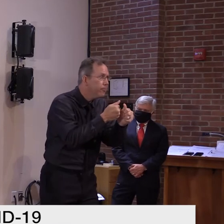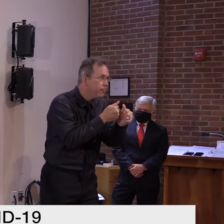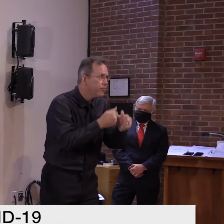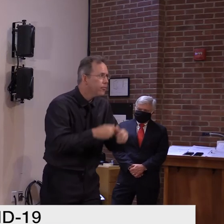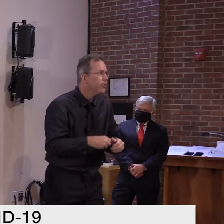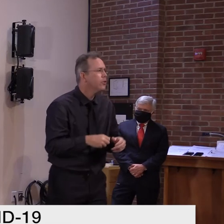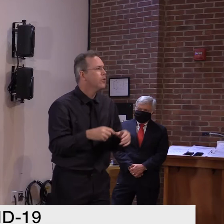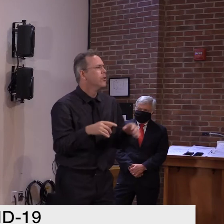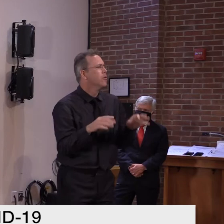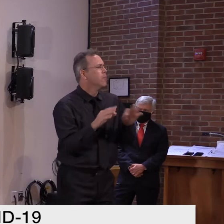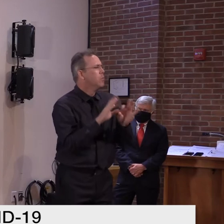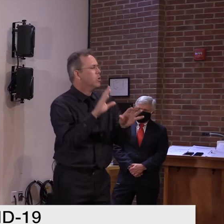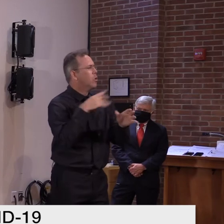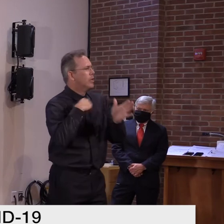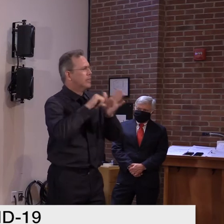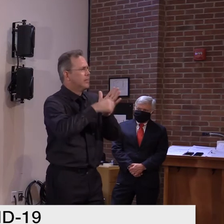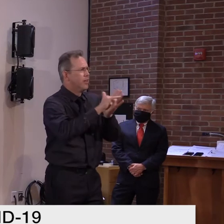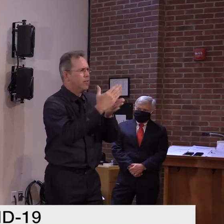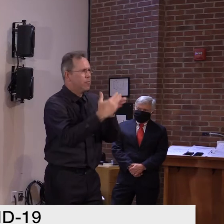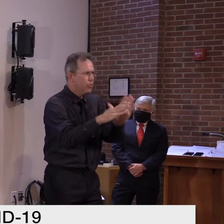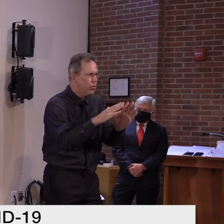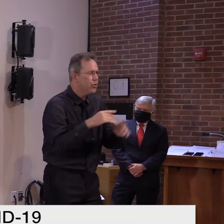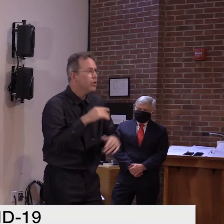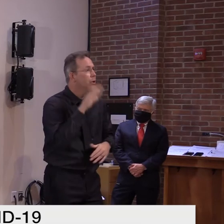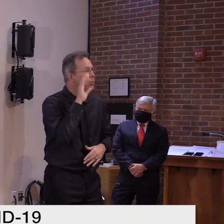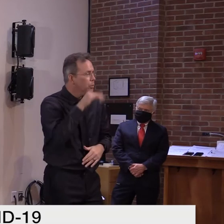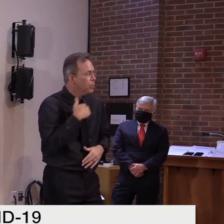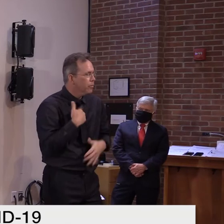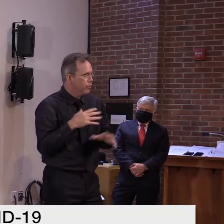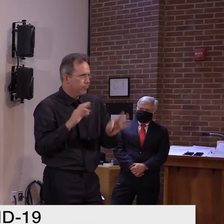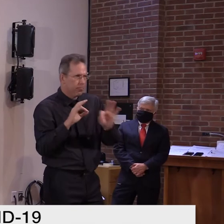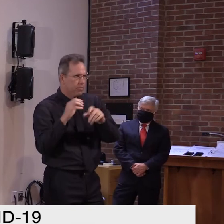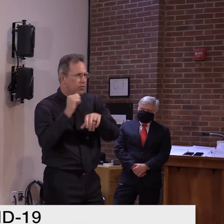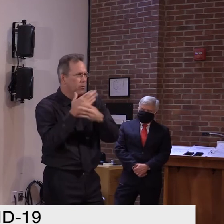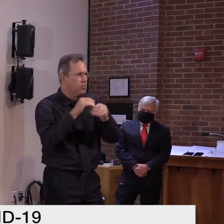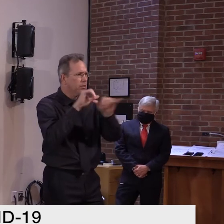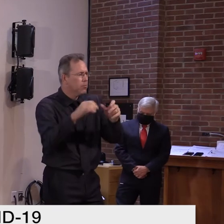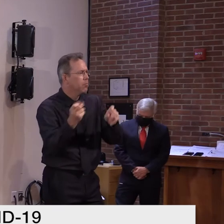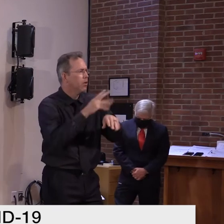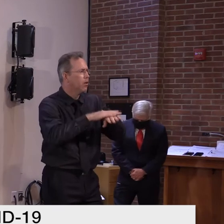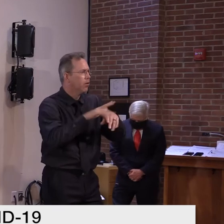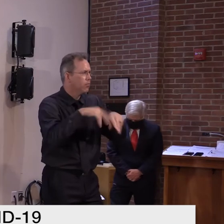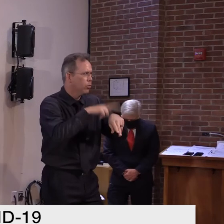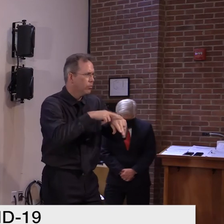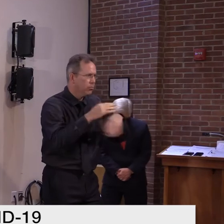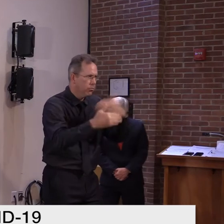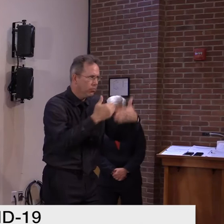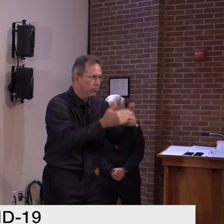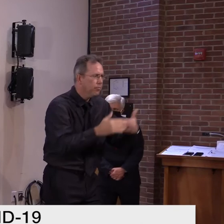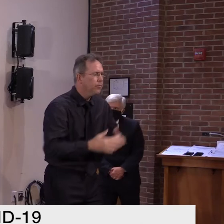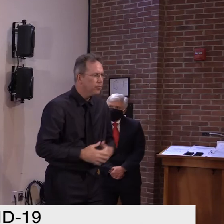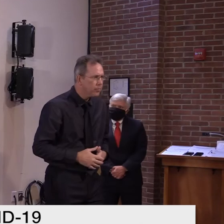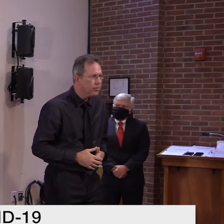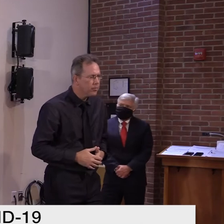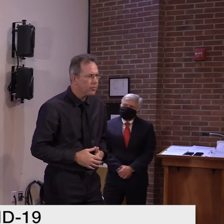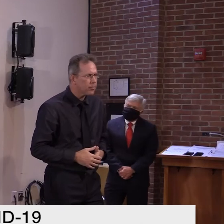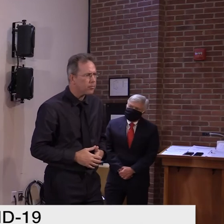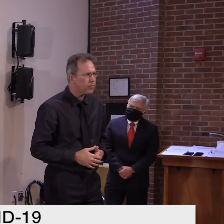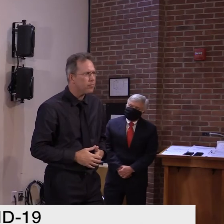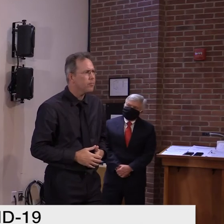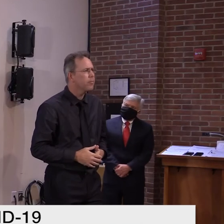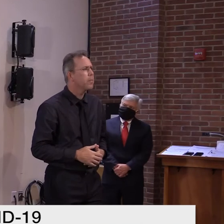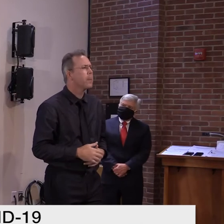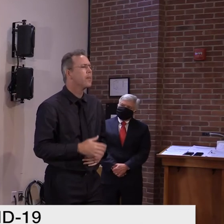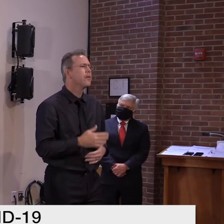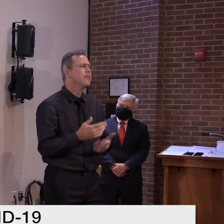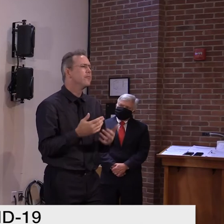Um, so my hope is I won't be hearing into the future that people still find that the results aren't getting back to